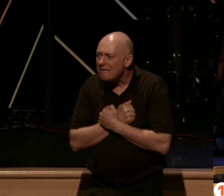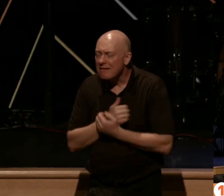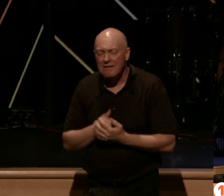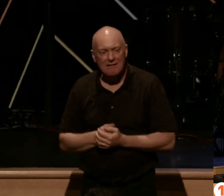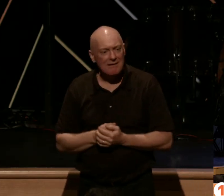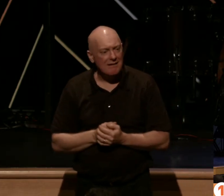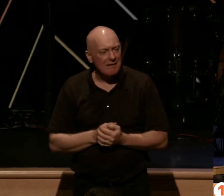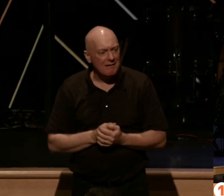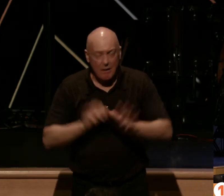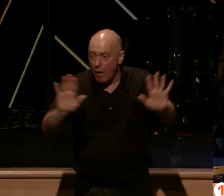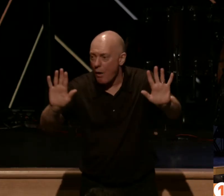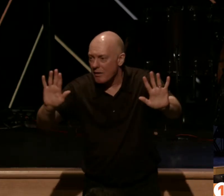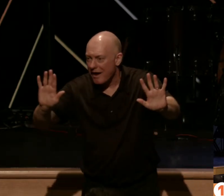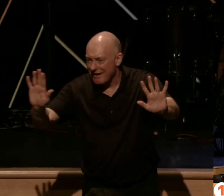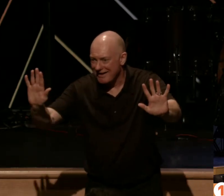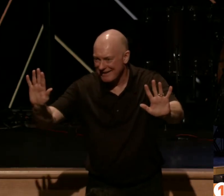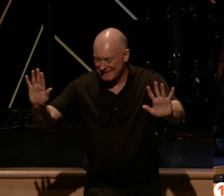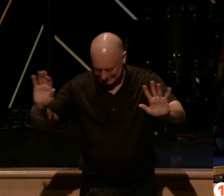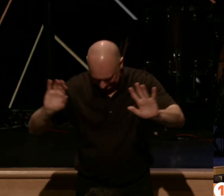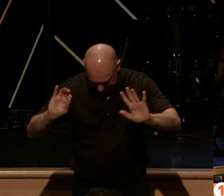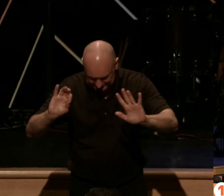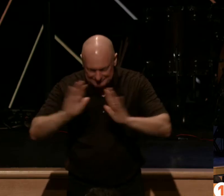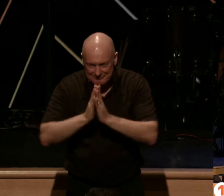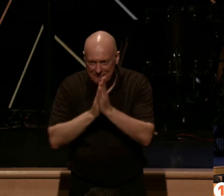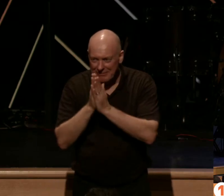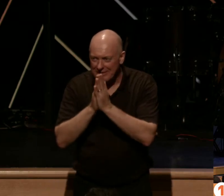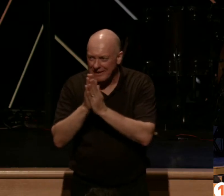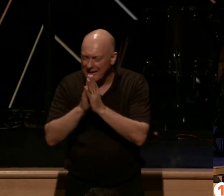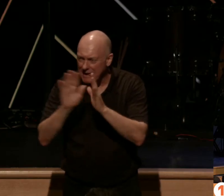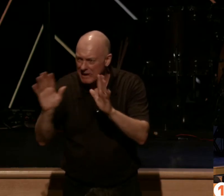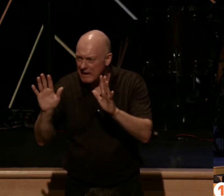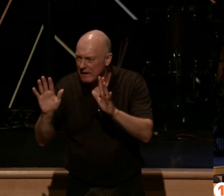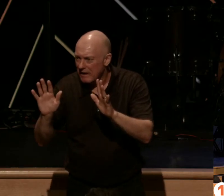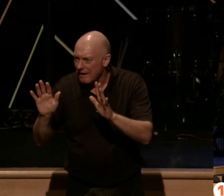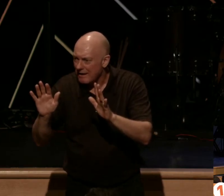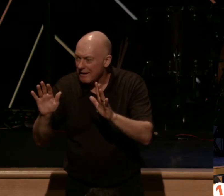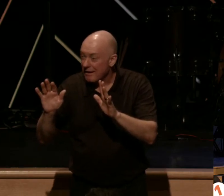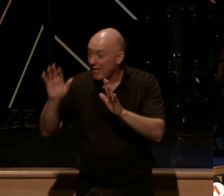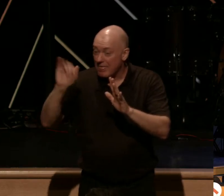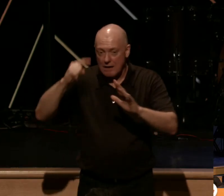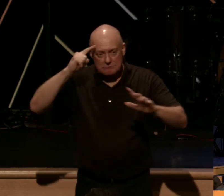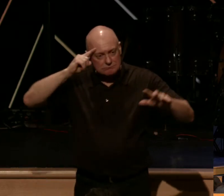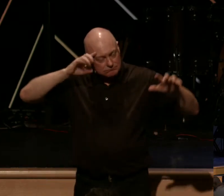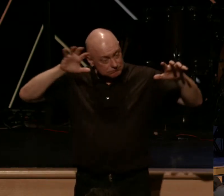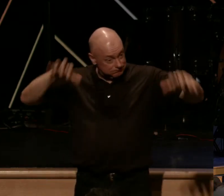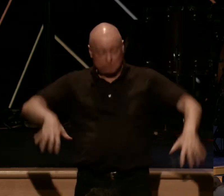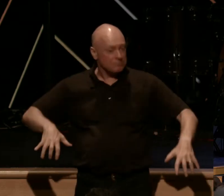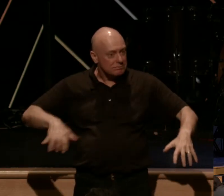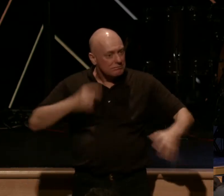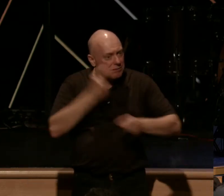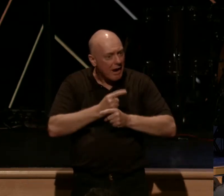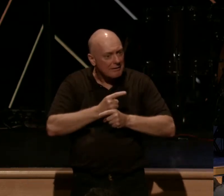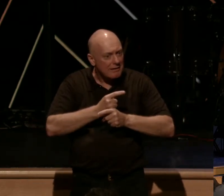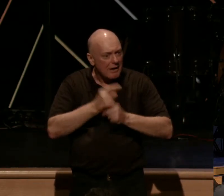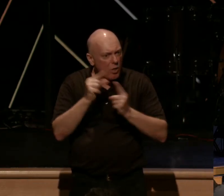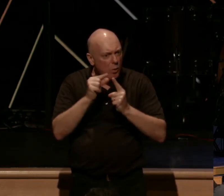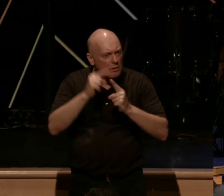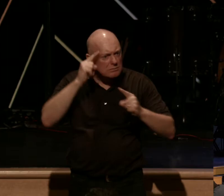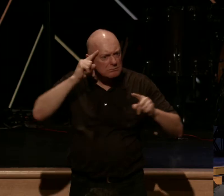Now, before rushing into these absolutely astonishing words of Jesus Christ, let's